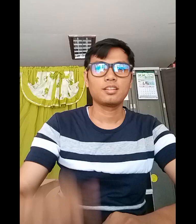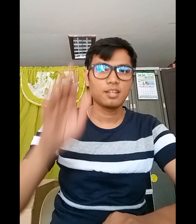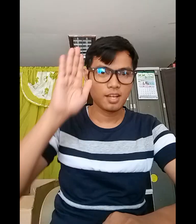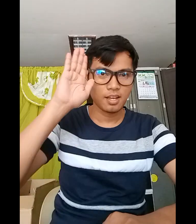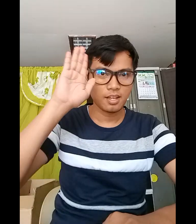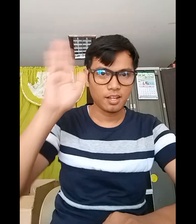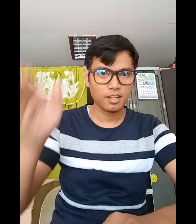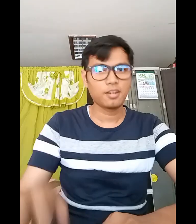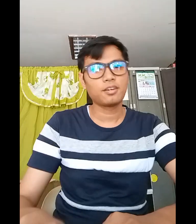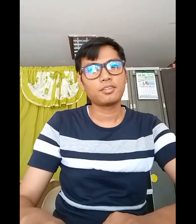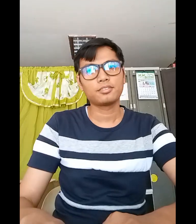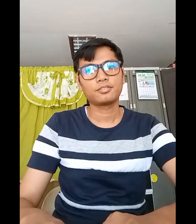Hey,